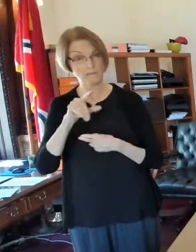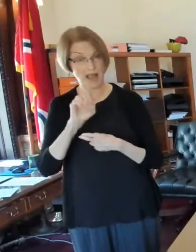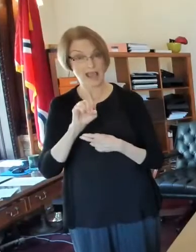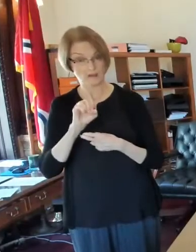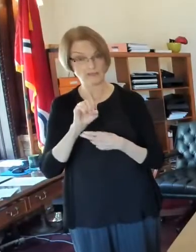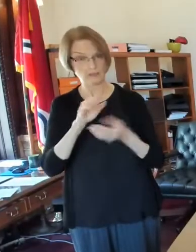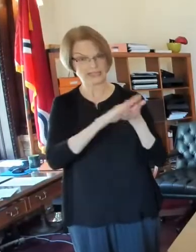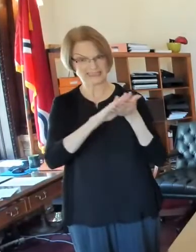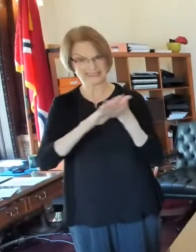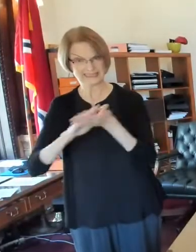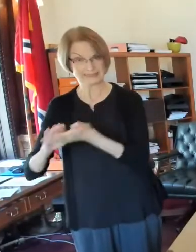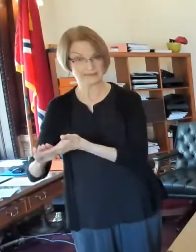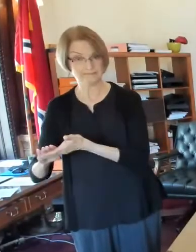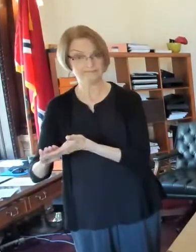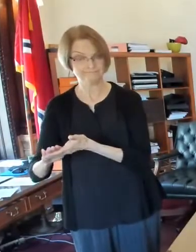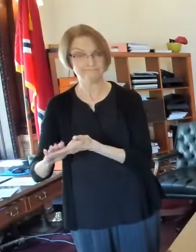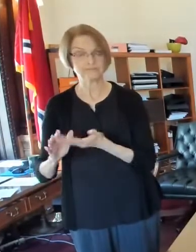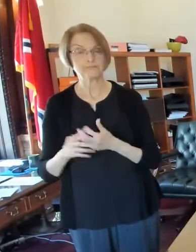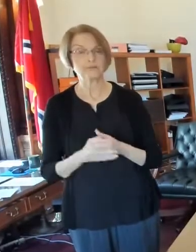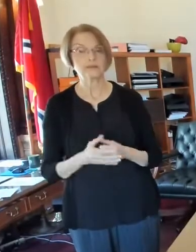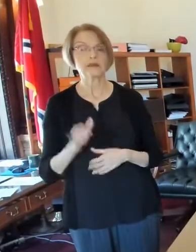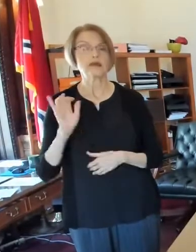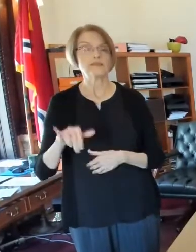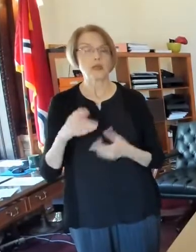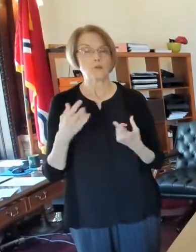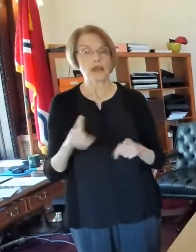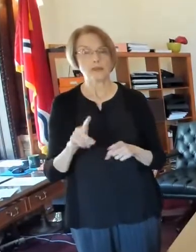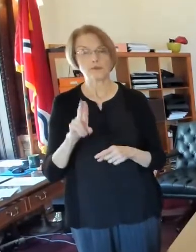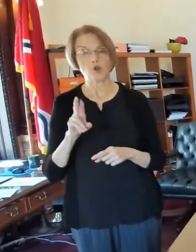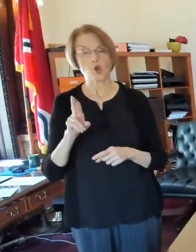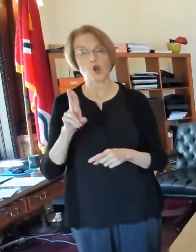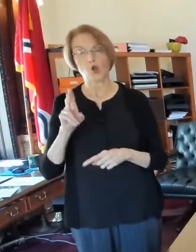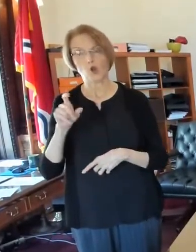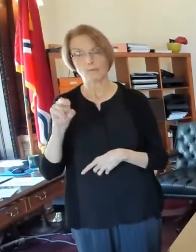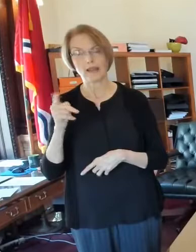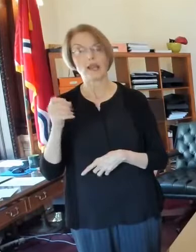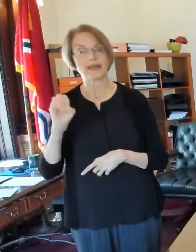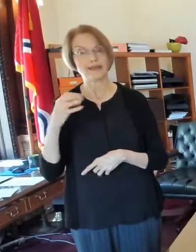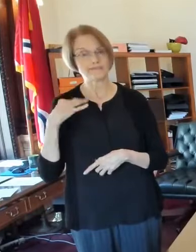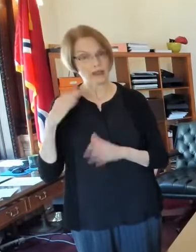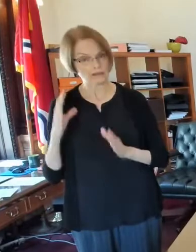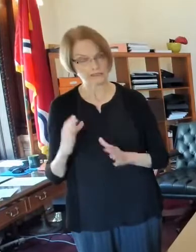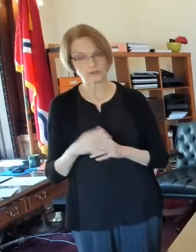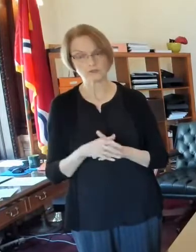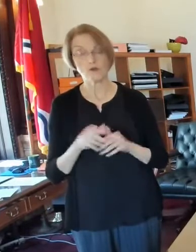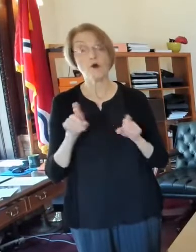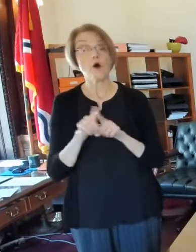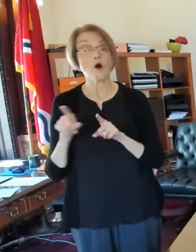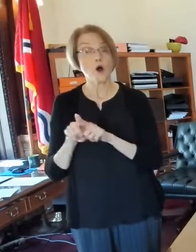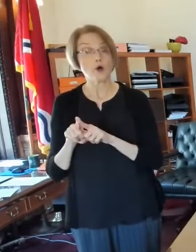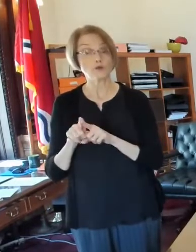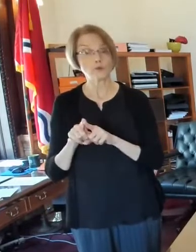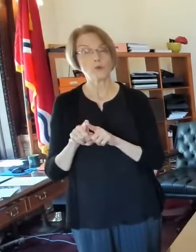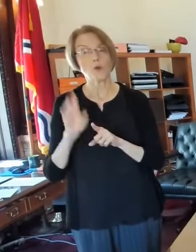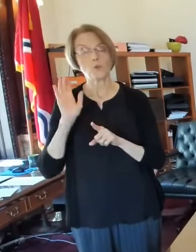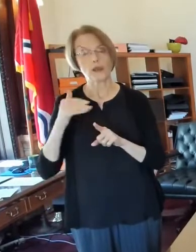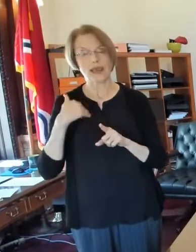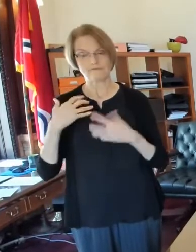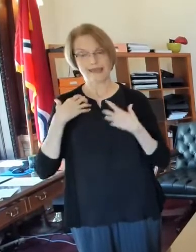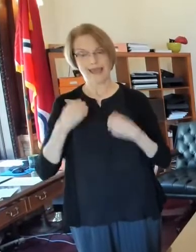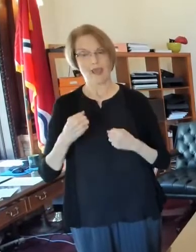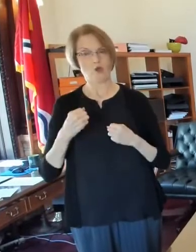that will be, uh, that will be happening. Urban League volunteers will be out there. There will also, there'll be health screenings.